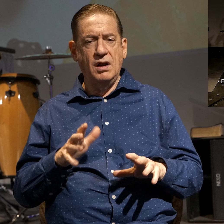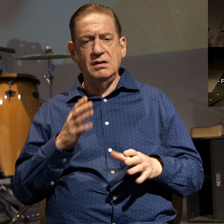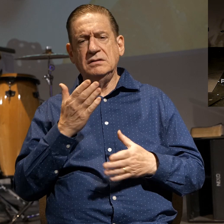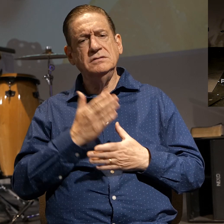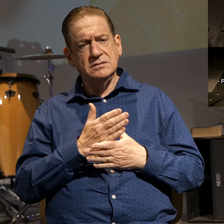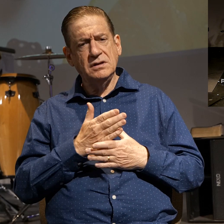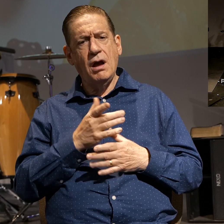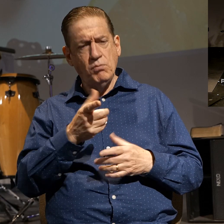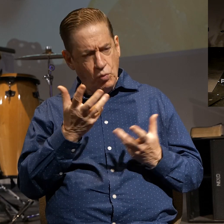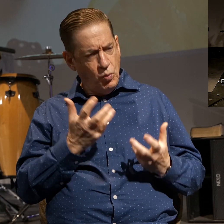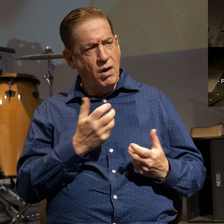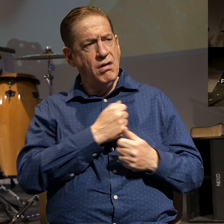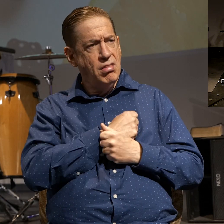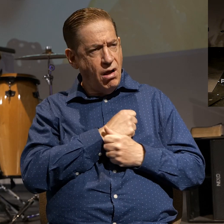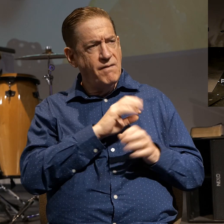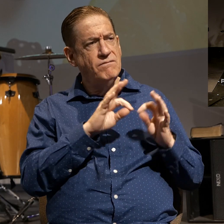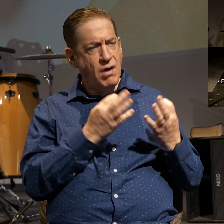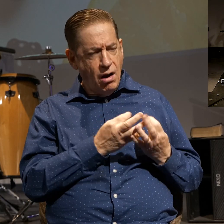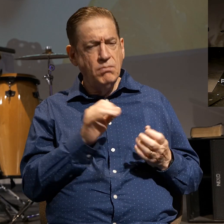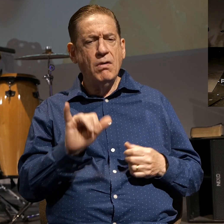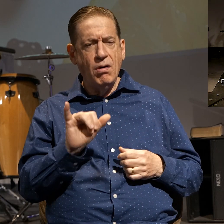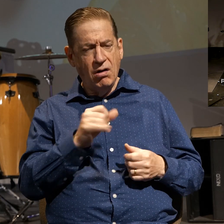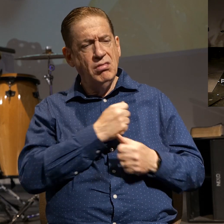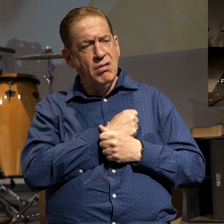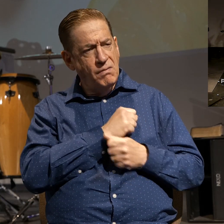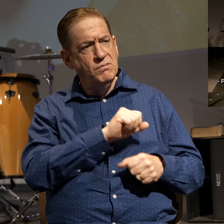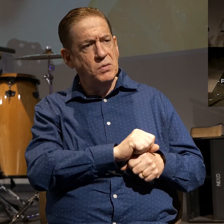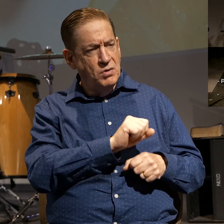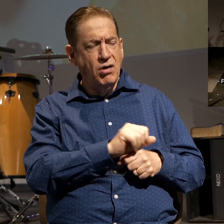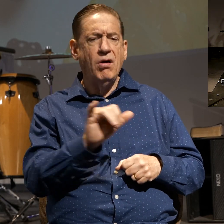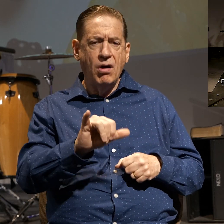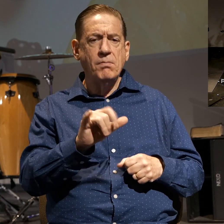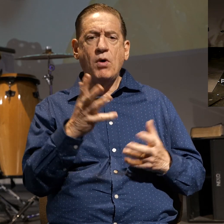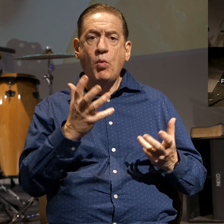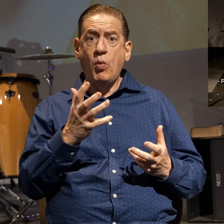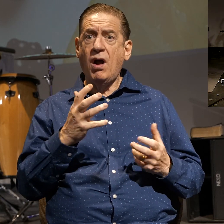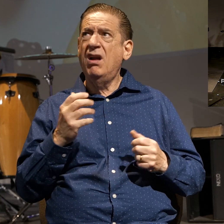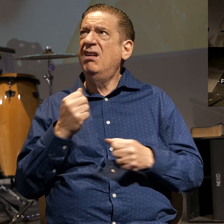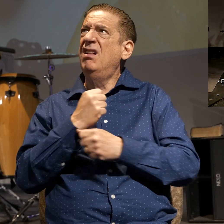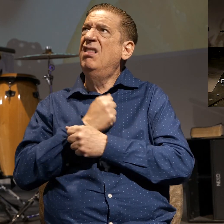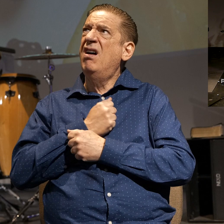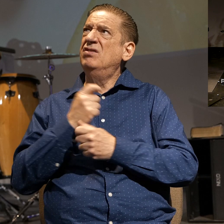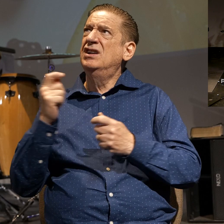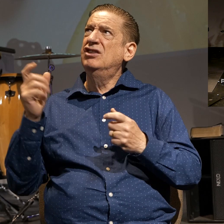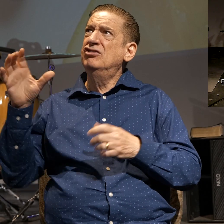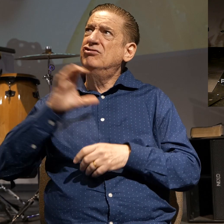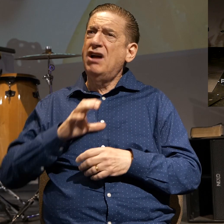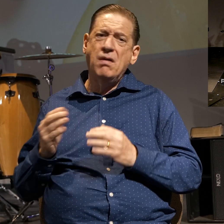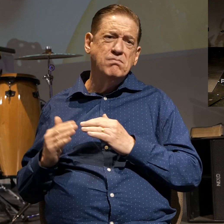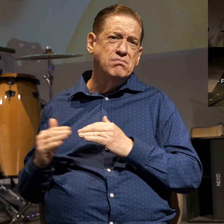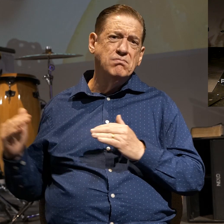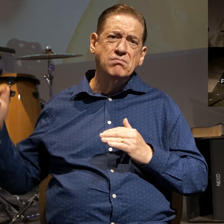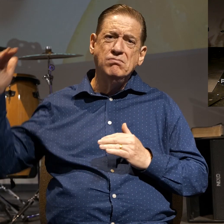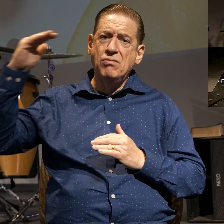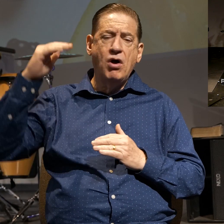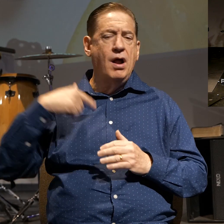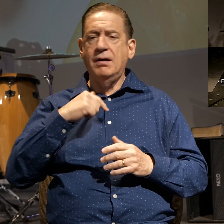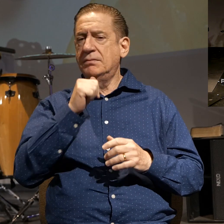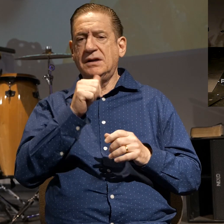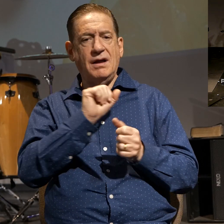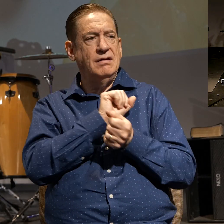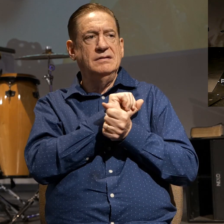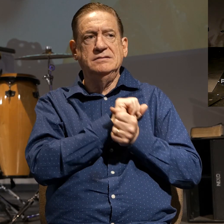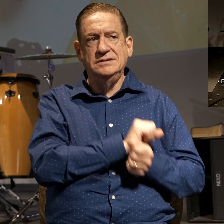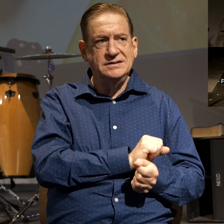your work and your family. You just want to rejoice and love Christ so much more that you are not enslaved by your